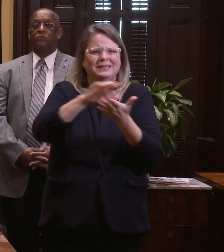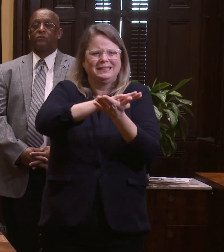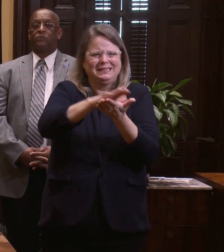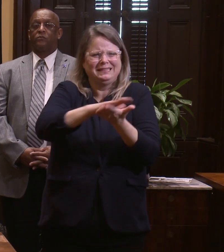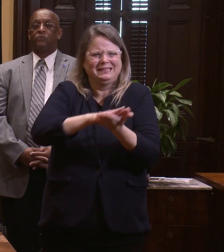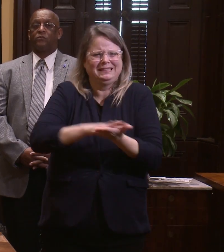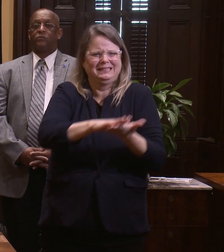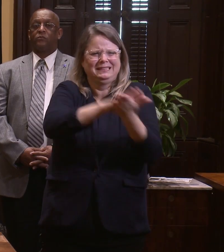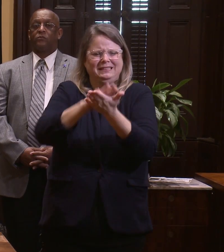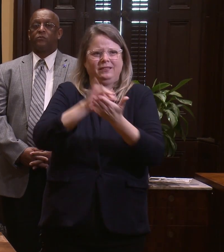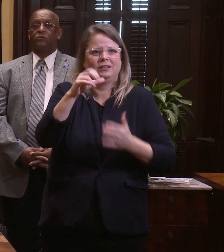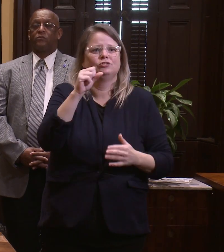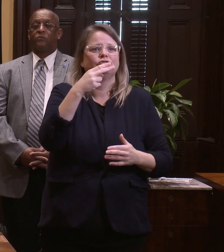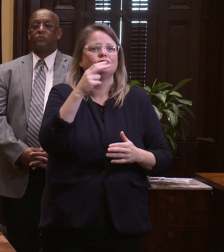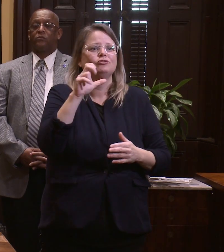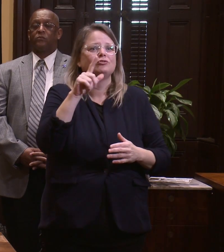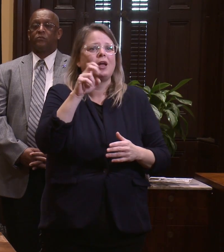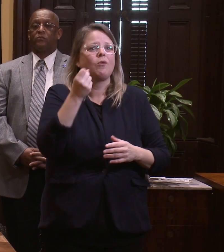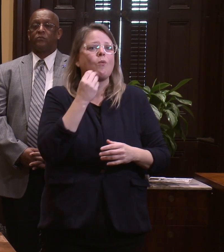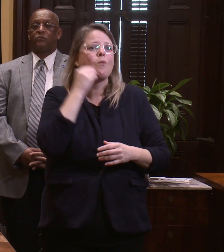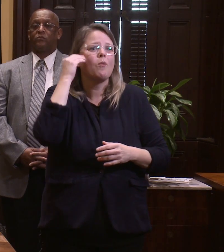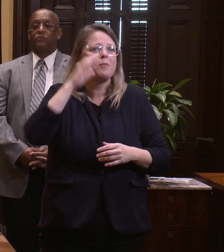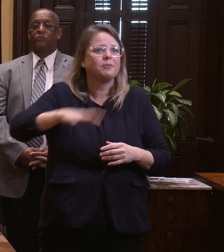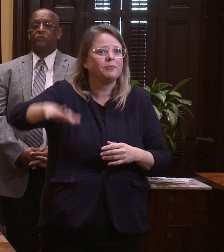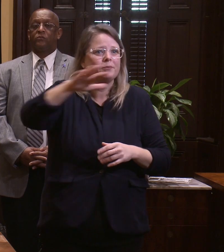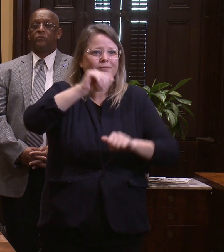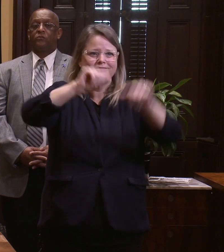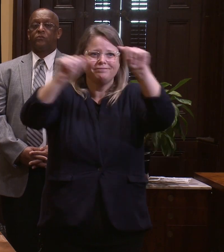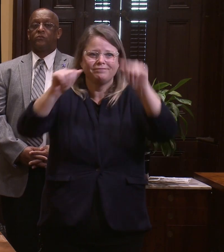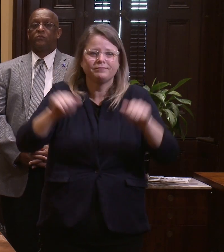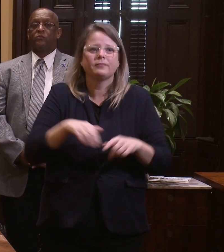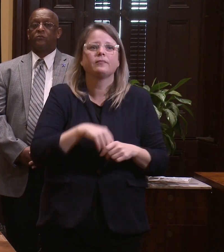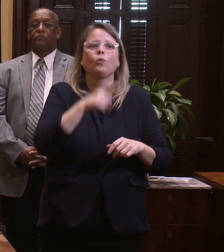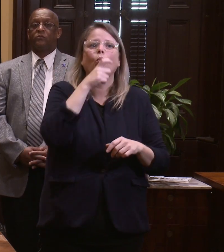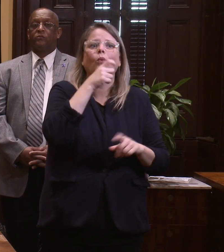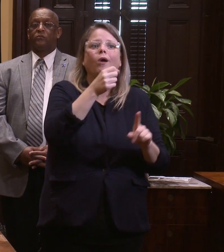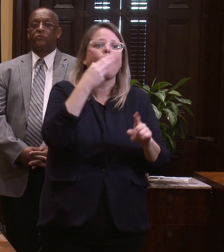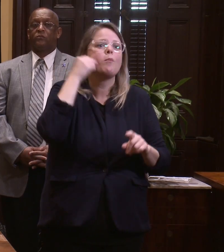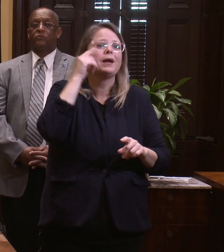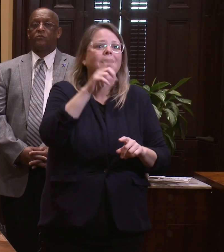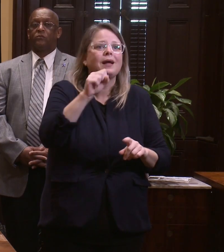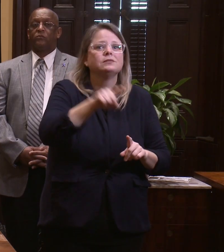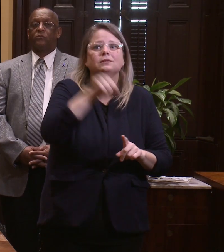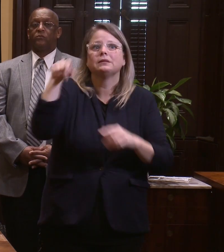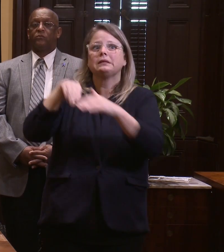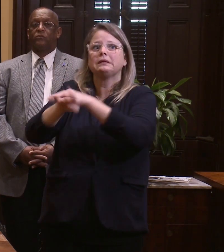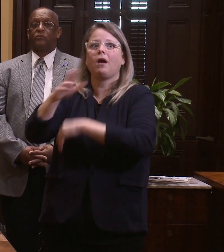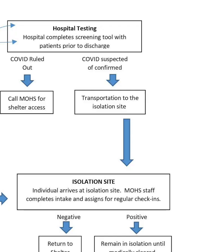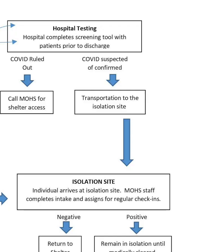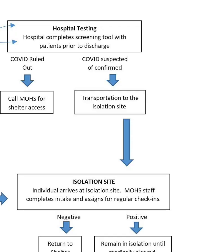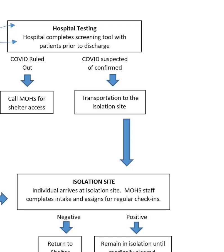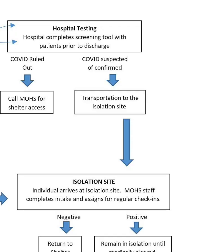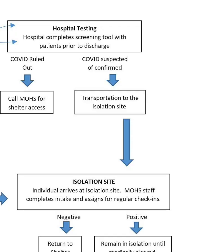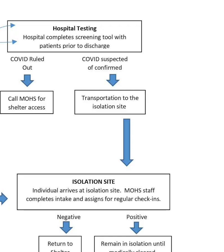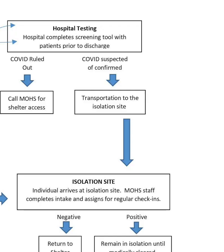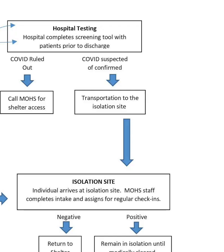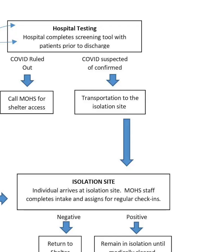upon discharge. This prevents unsafe re-entry into congregate living environments and shelters.